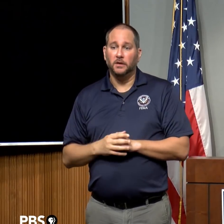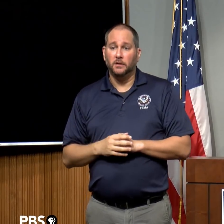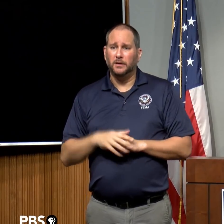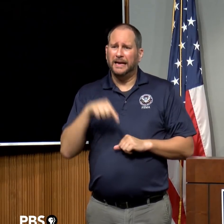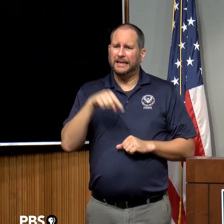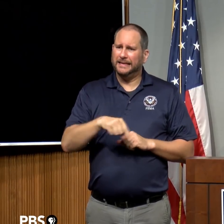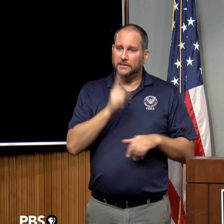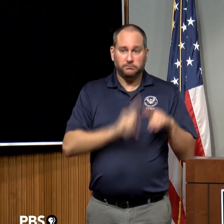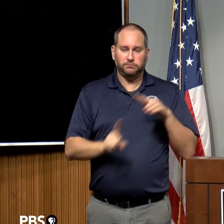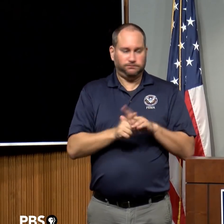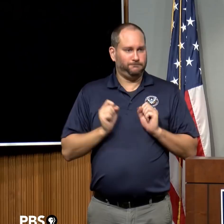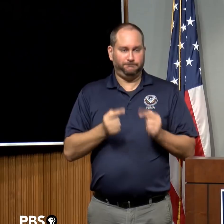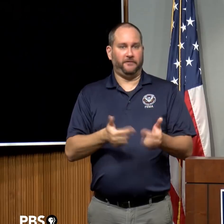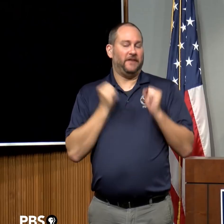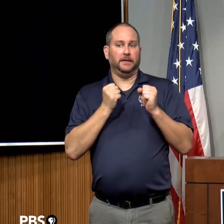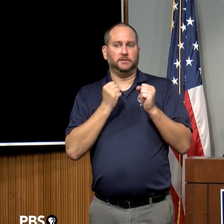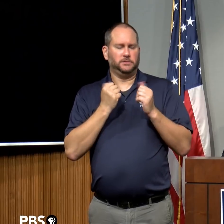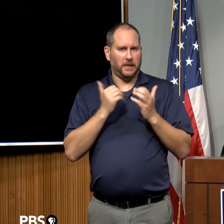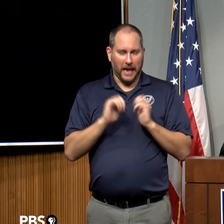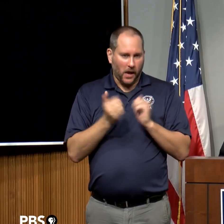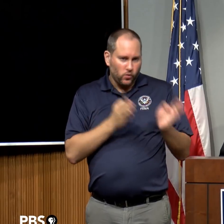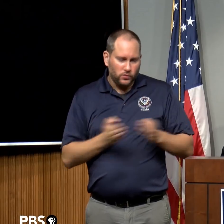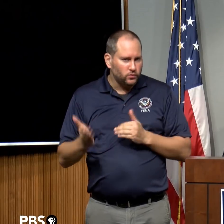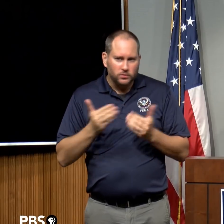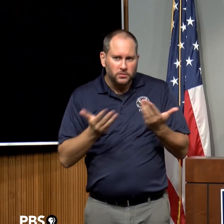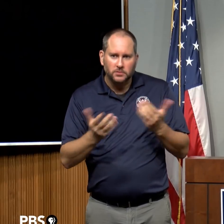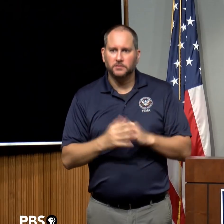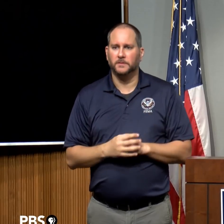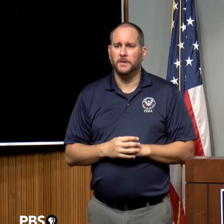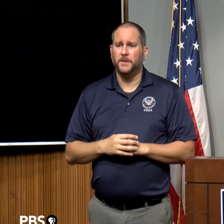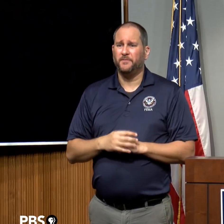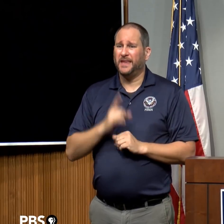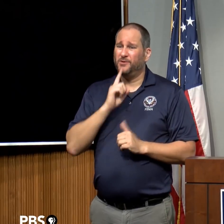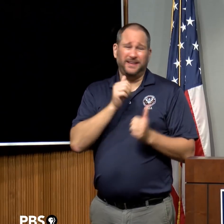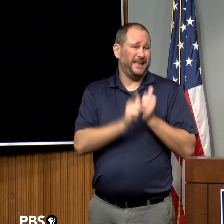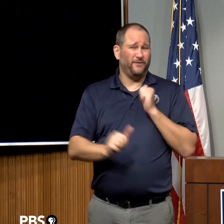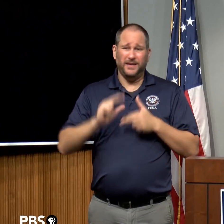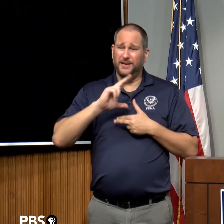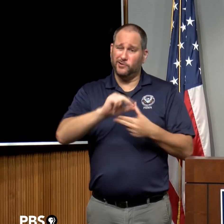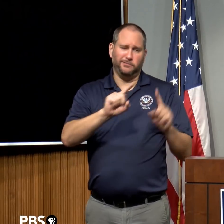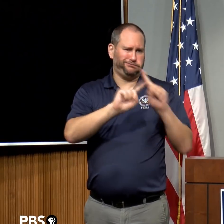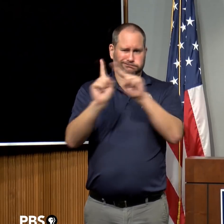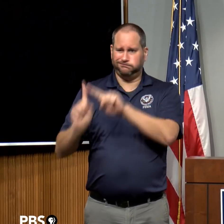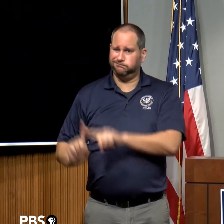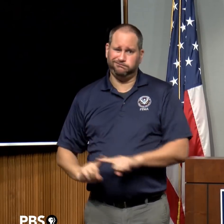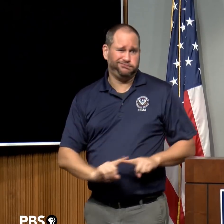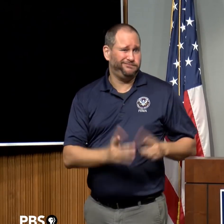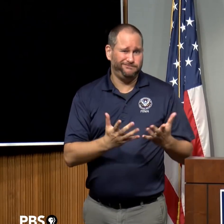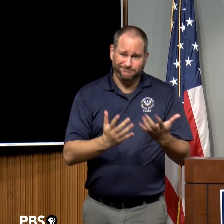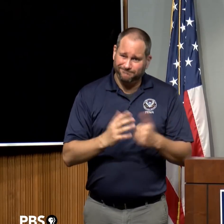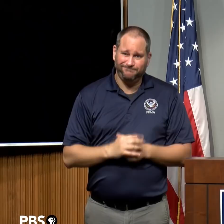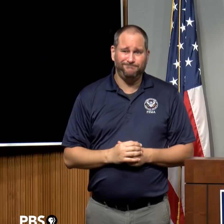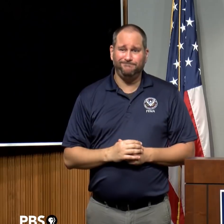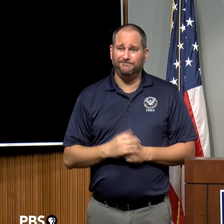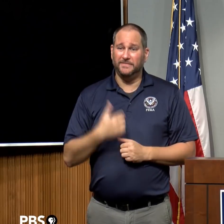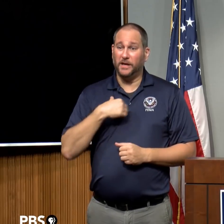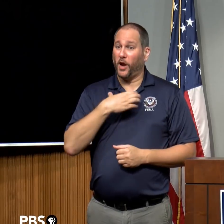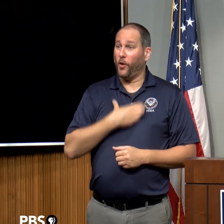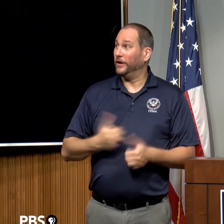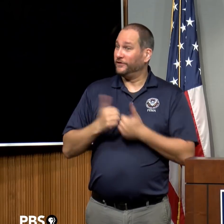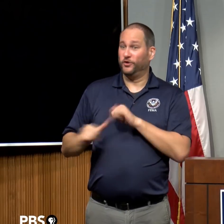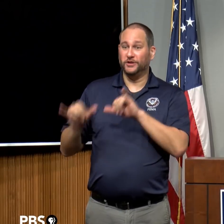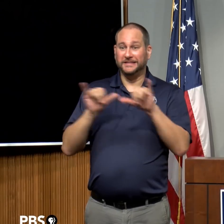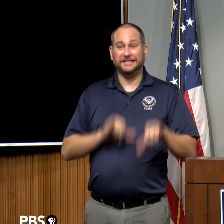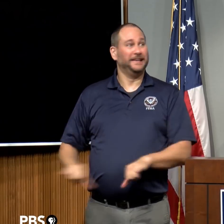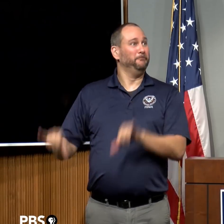pretty suddenly. You know, every storm is different. This is just a great illustration of that. I wish every storm was the same and we could prepare the same